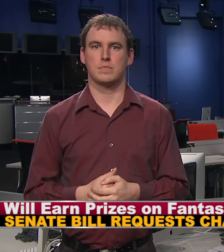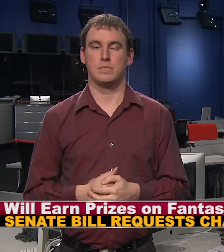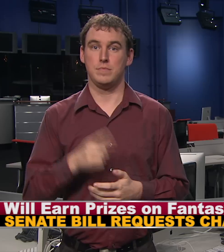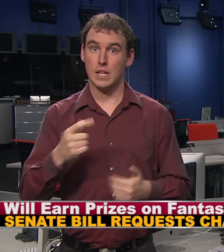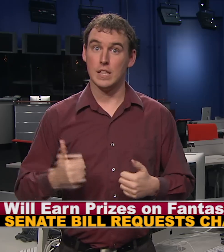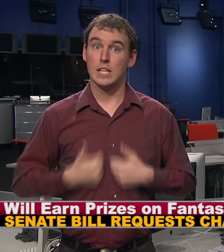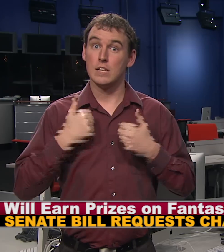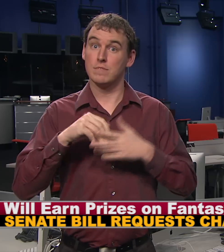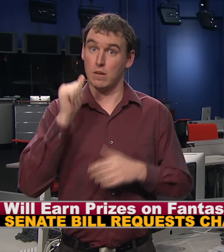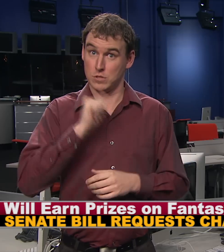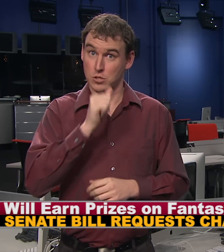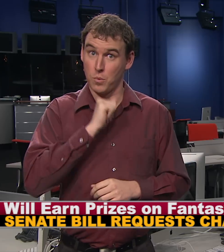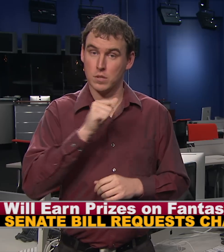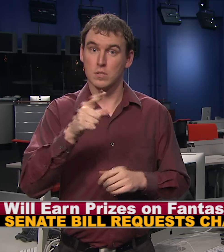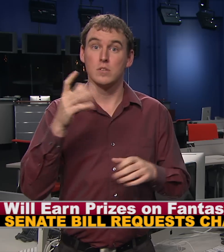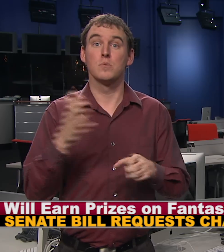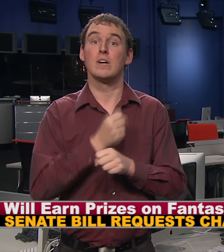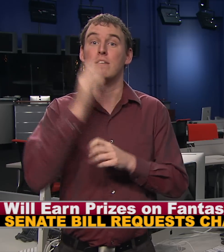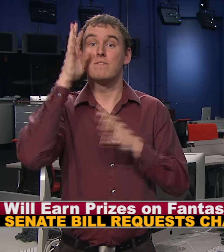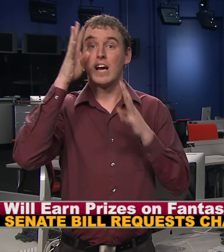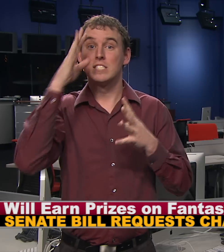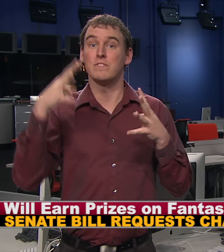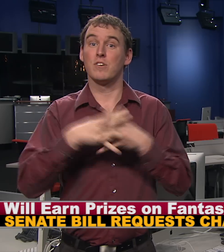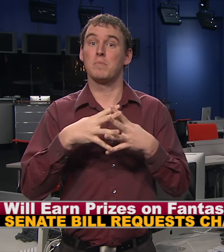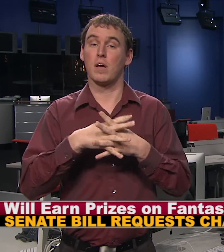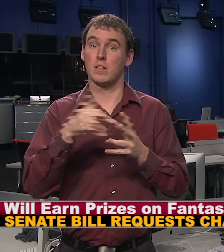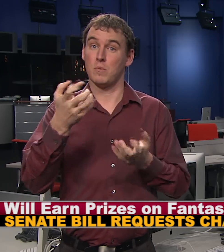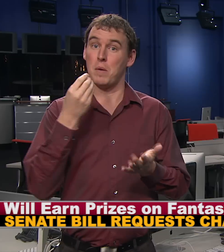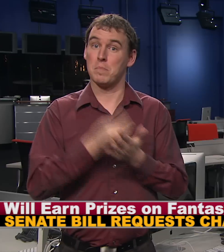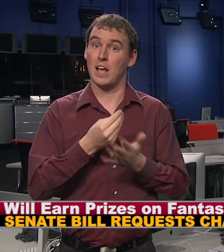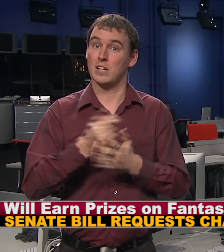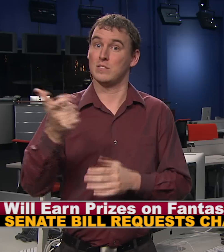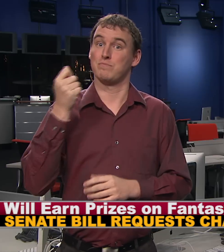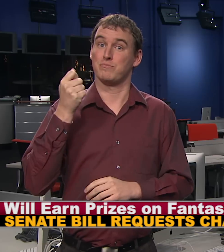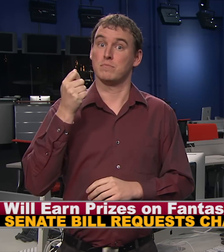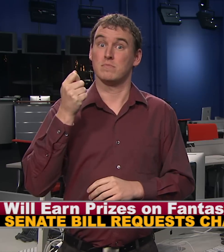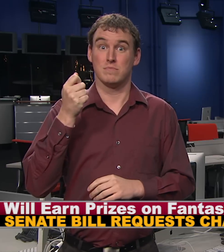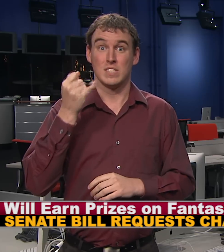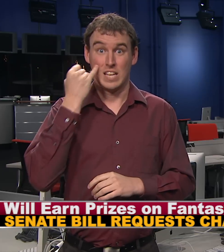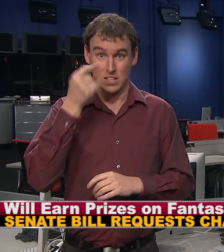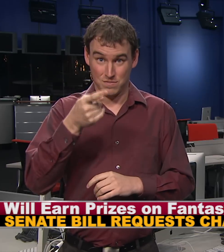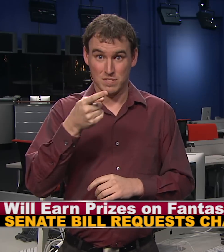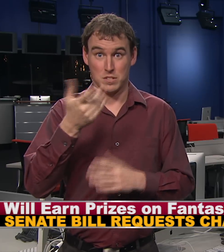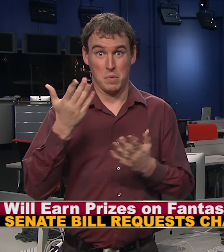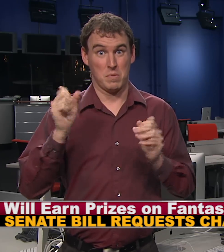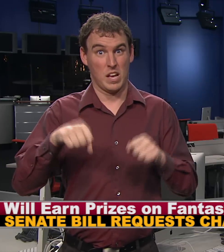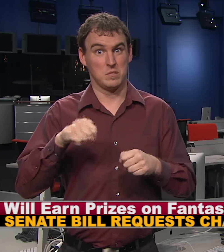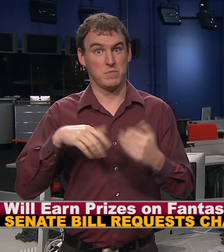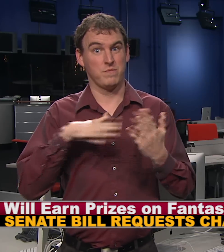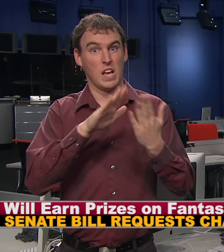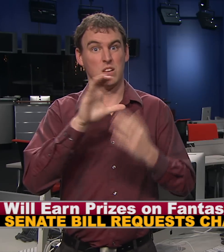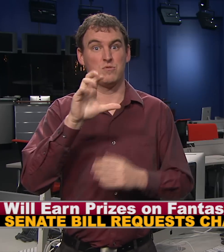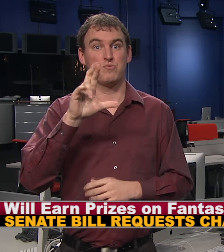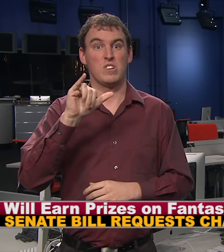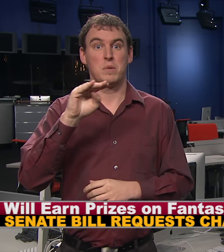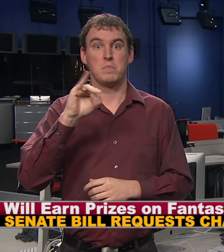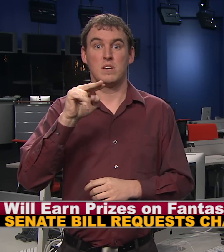If you live in Arizona and try to collect prizes for fantasy football, you could be facing criminal charges.